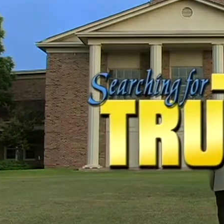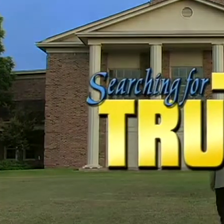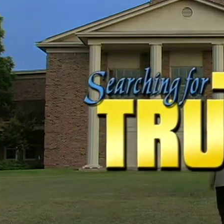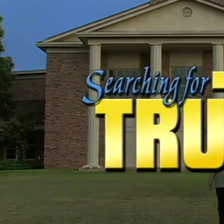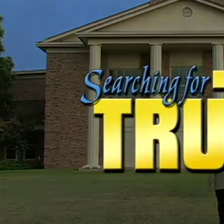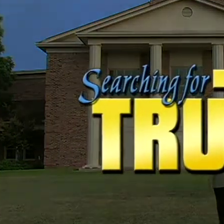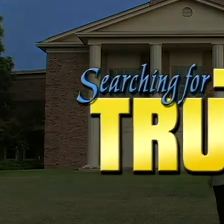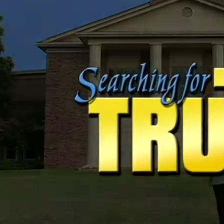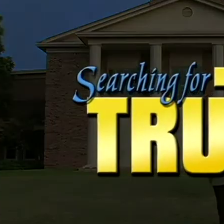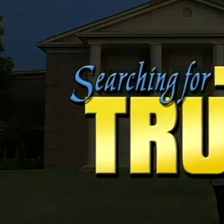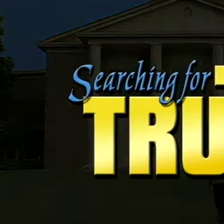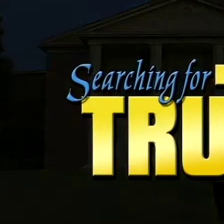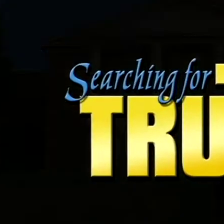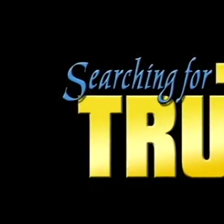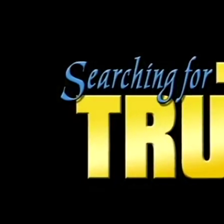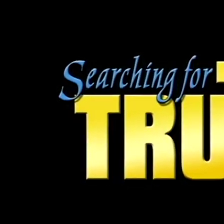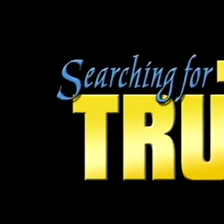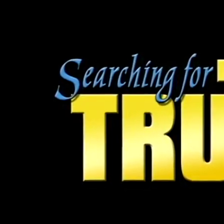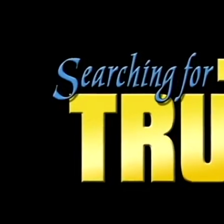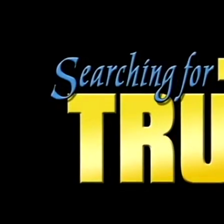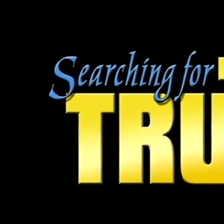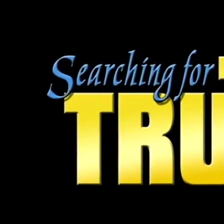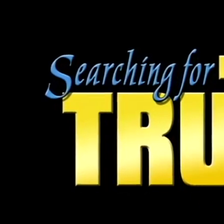God's word is true.